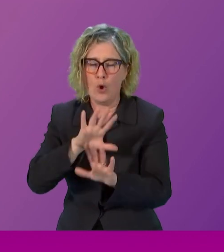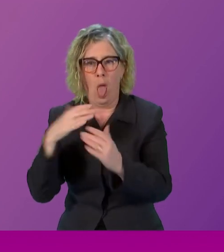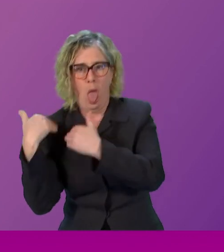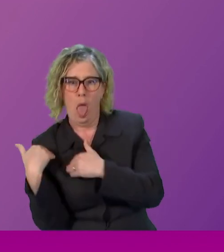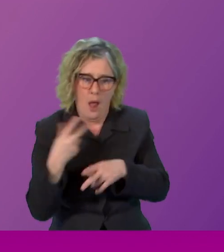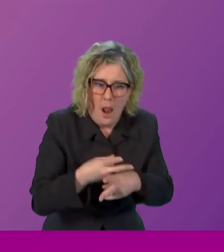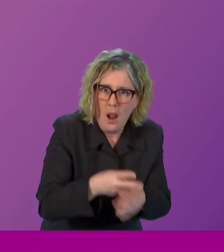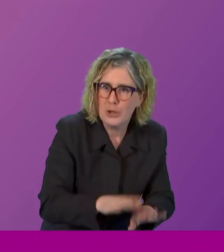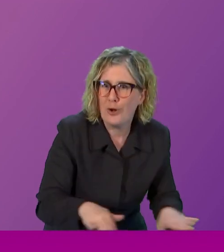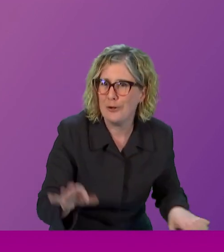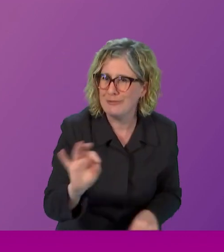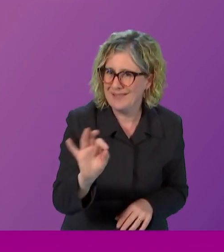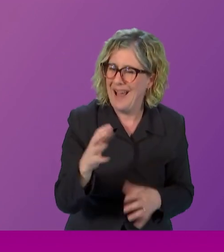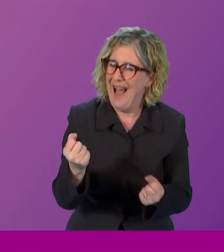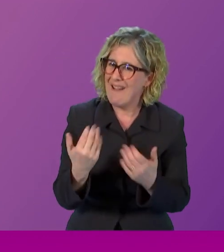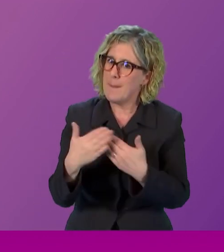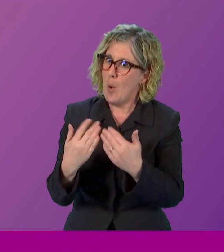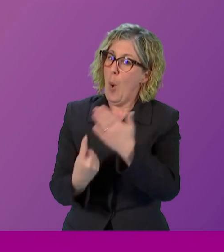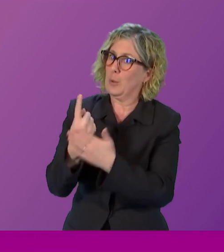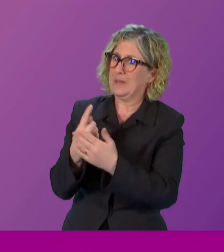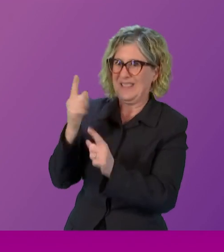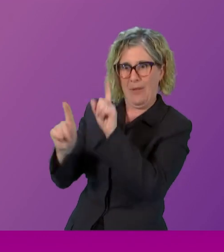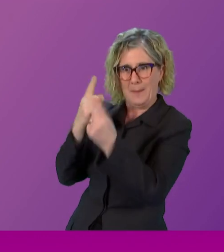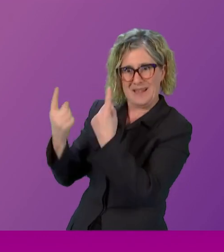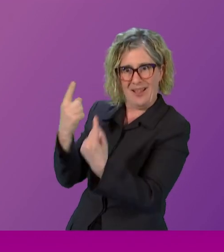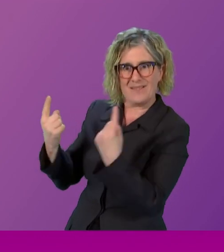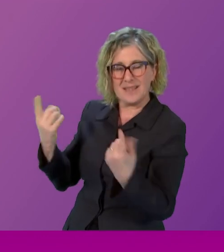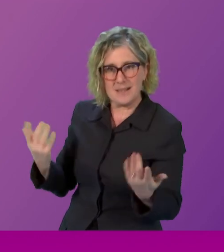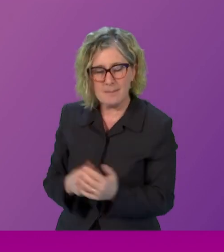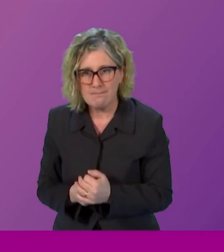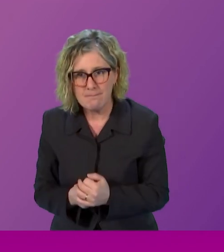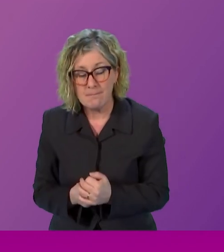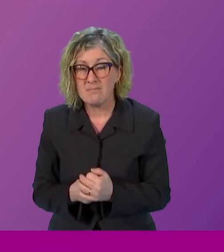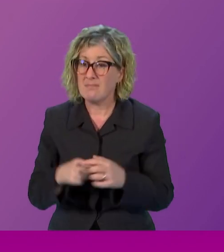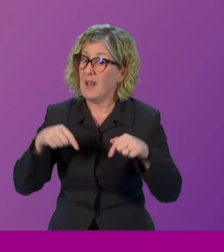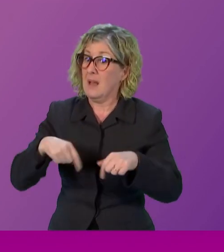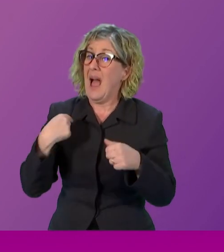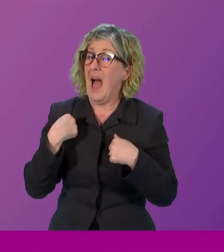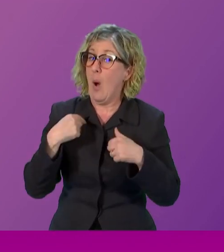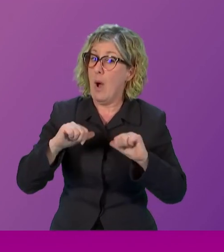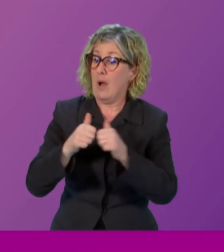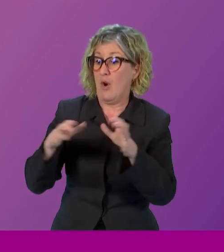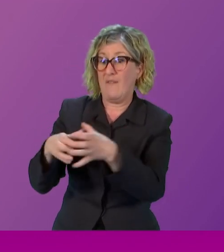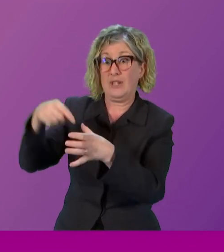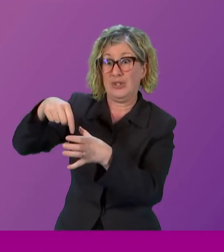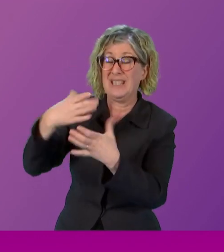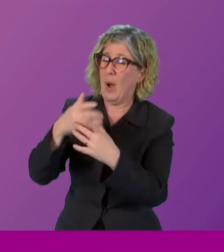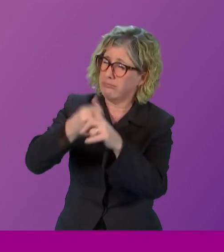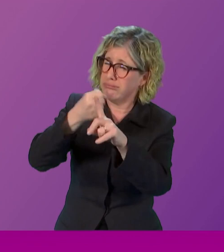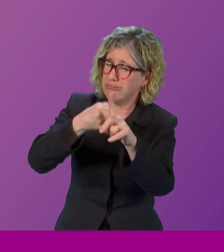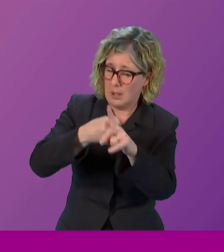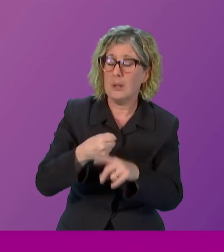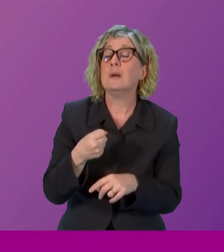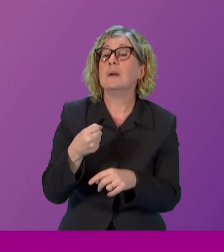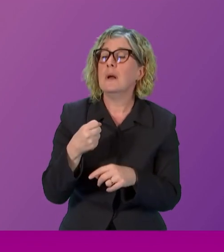careers and opportunities this convention has also argued for free school meals these are now available in Scotland